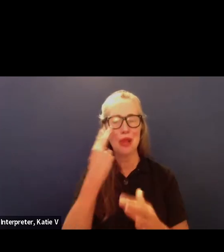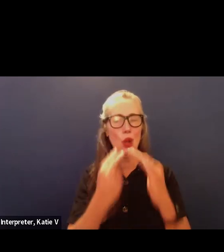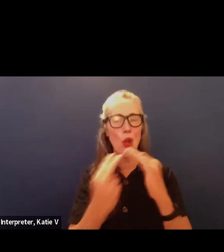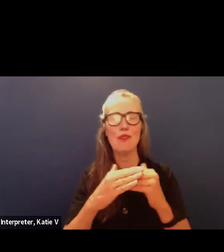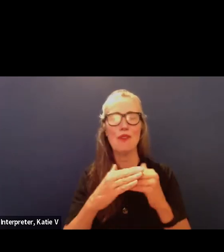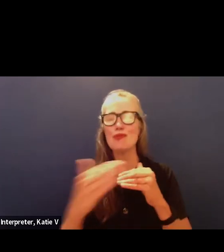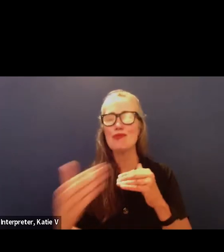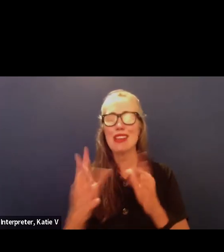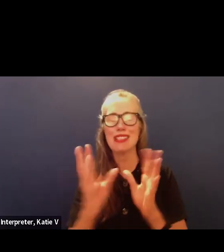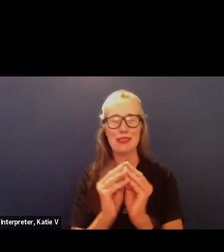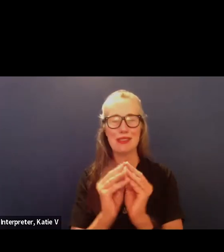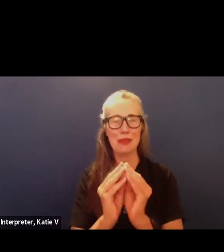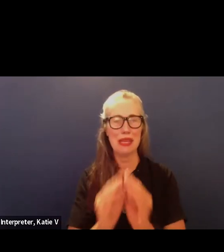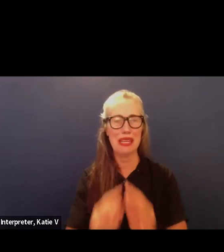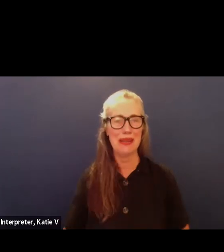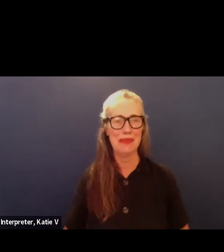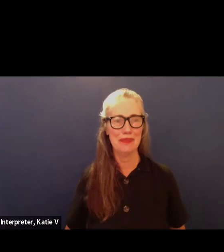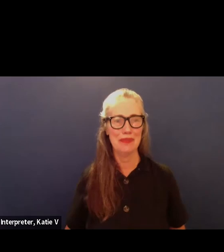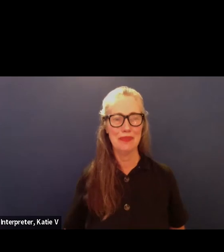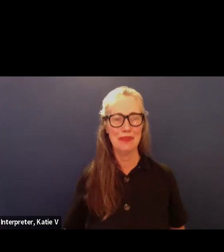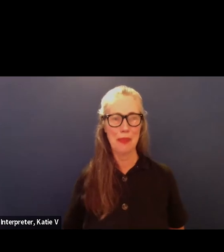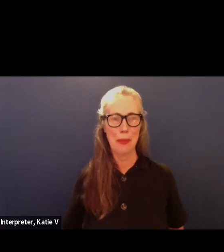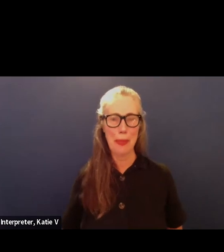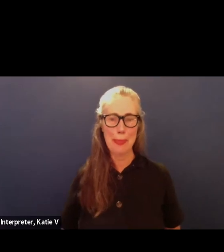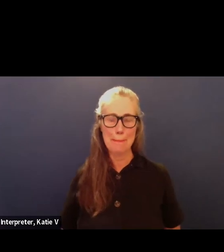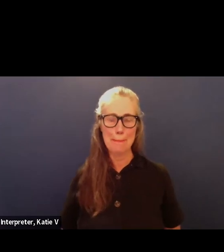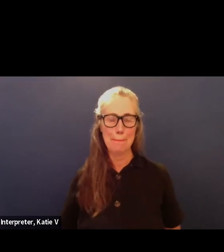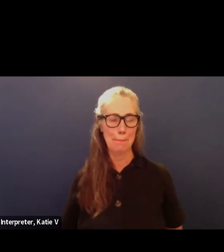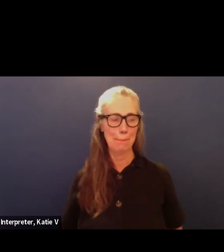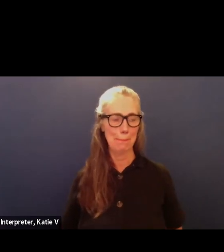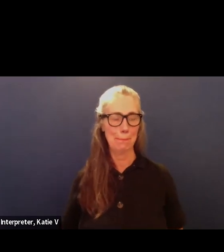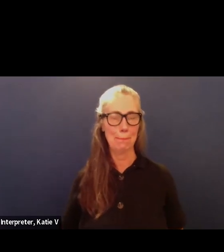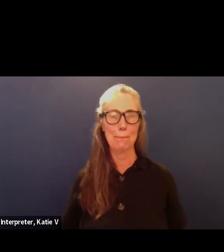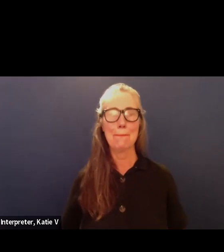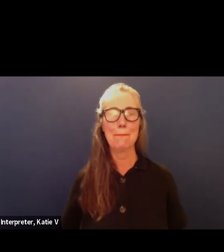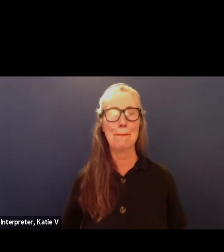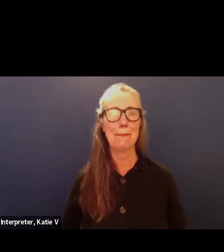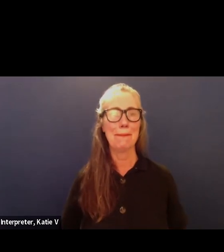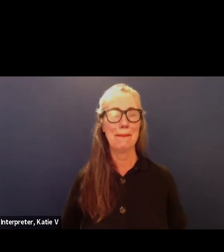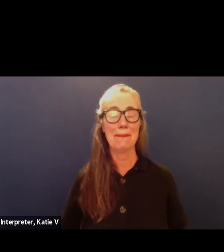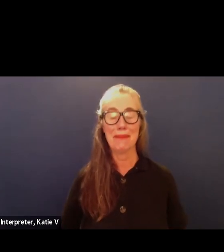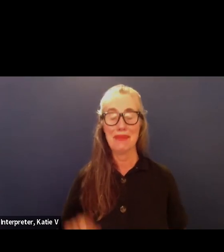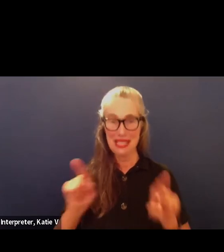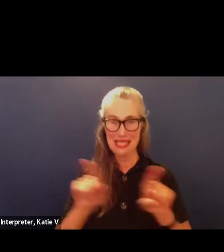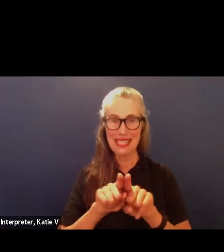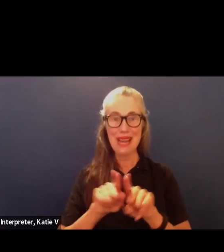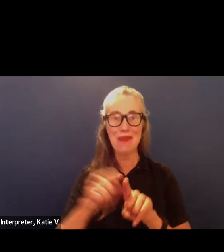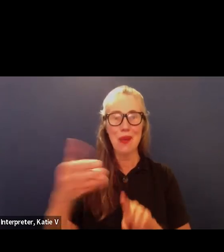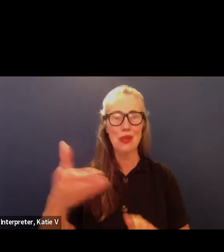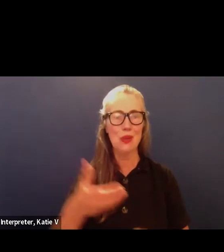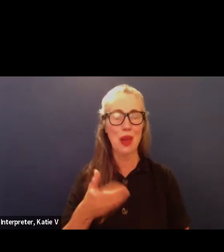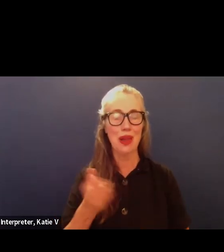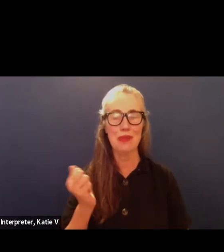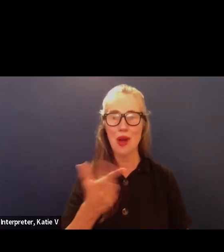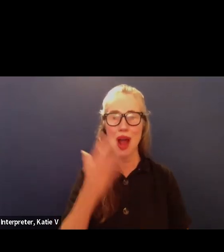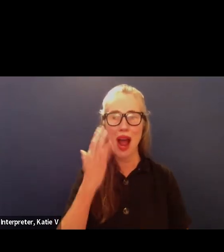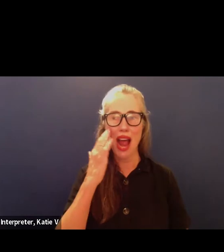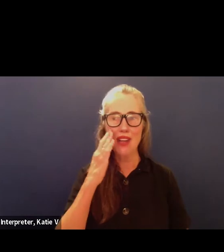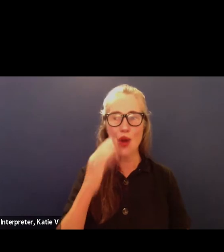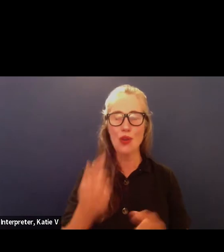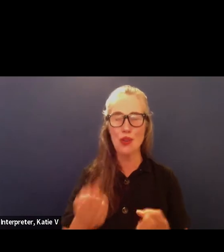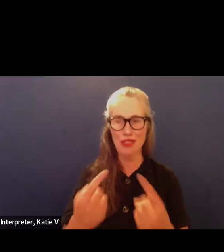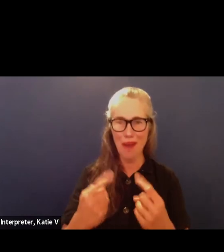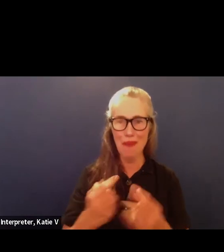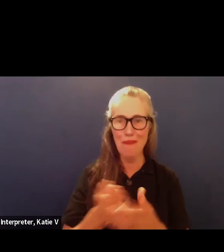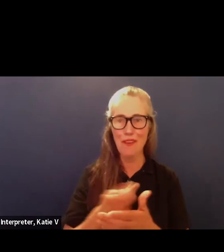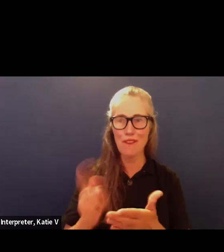of the meeting likewise i'd just like to welcome you all i know you've been here a few weeks now but i just